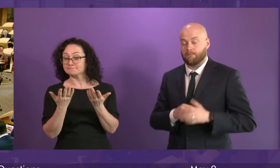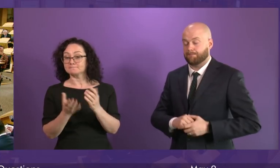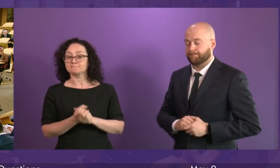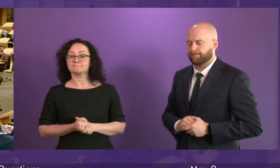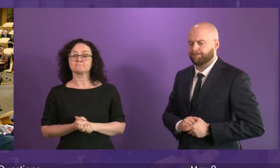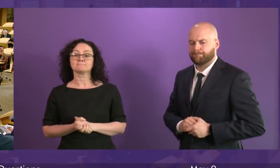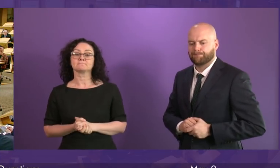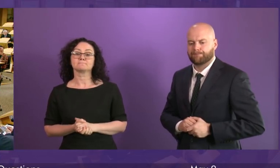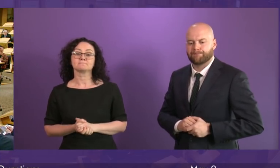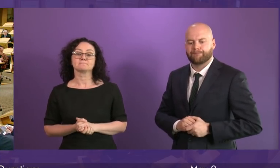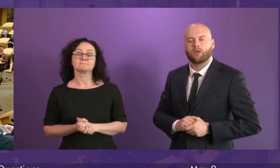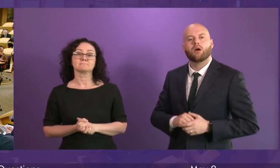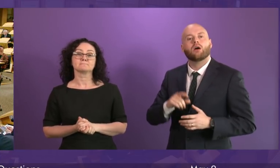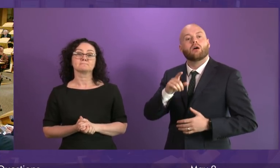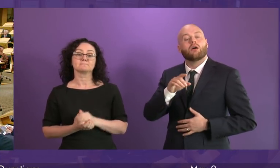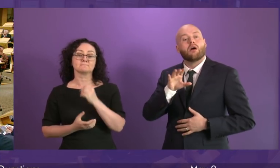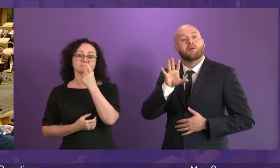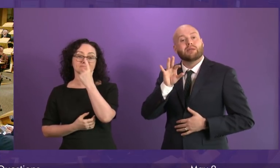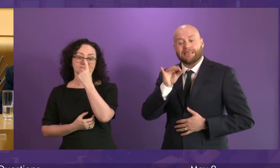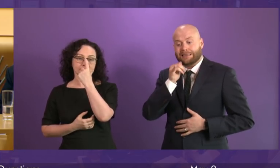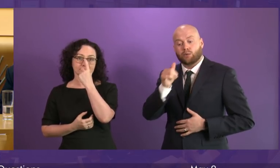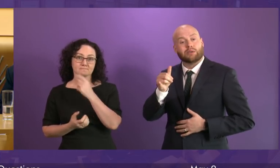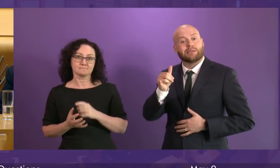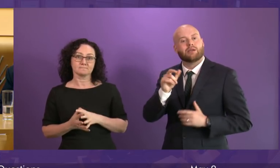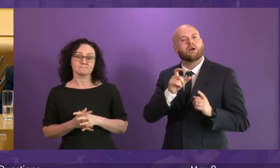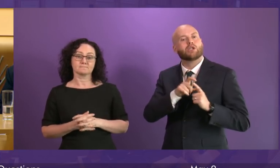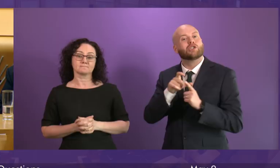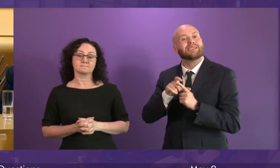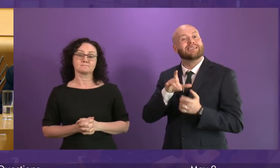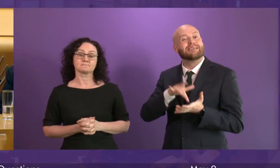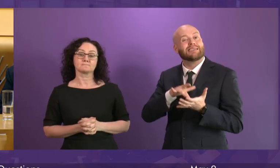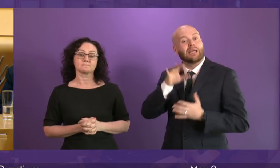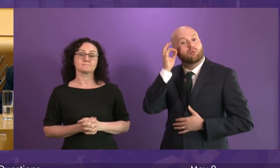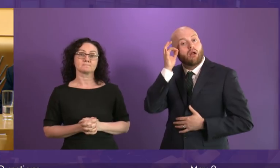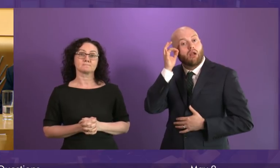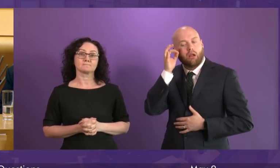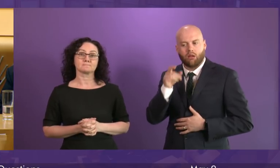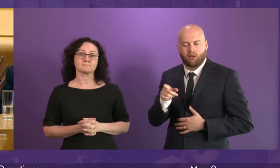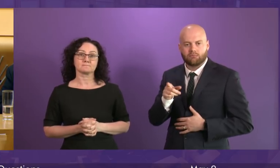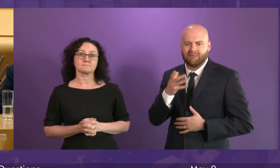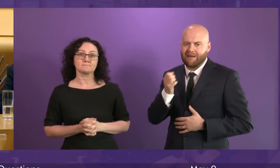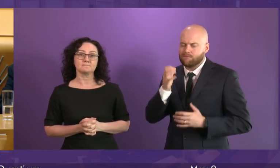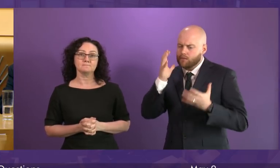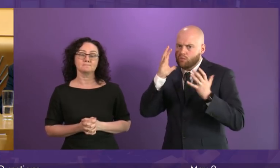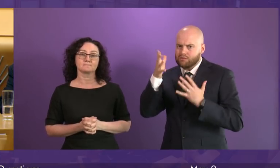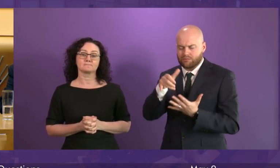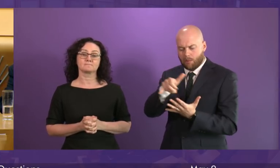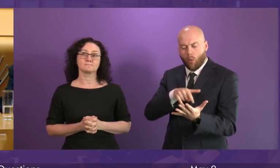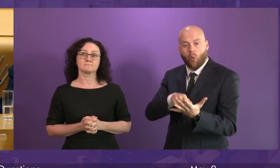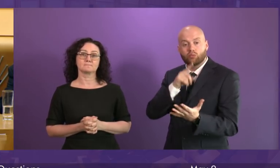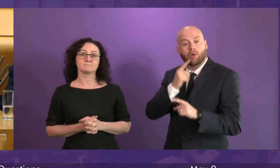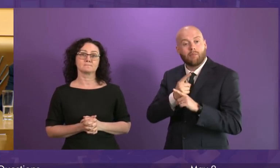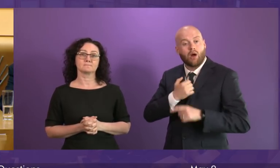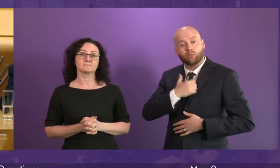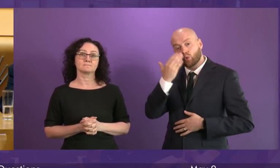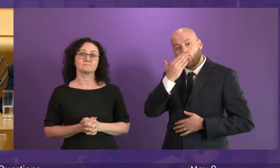On Monday night next week, Dundee City Council will consider a very worrying report on attainment in our schools. At S3,